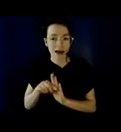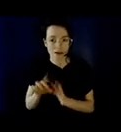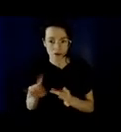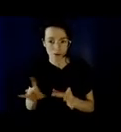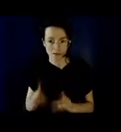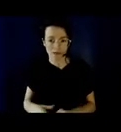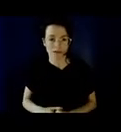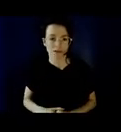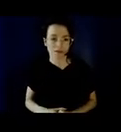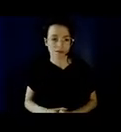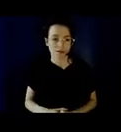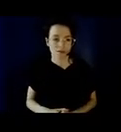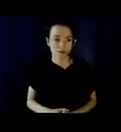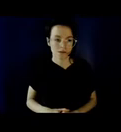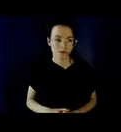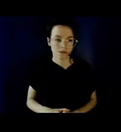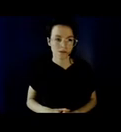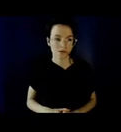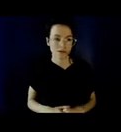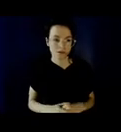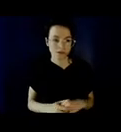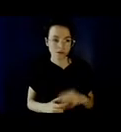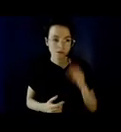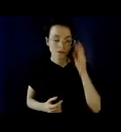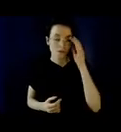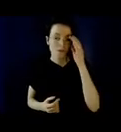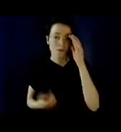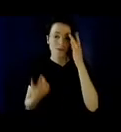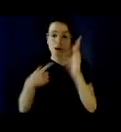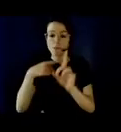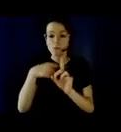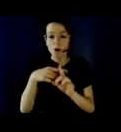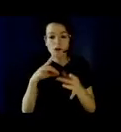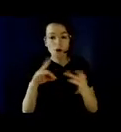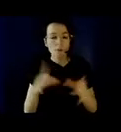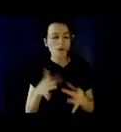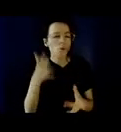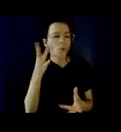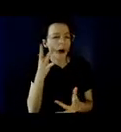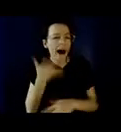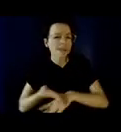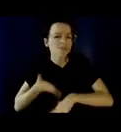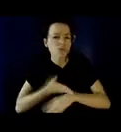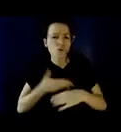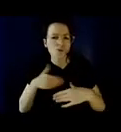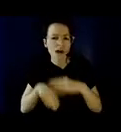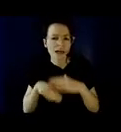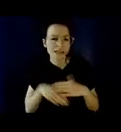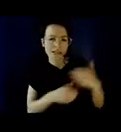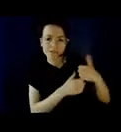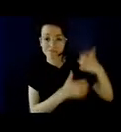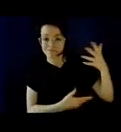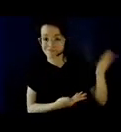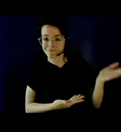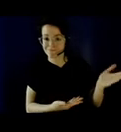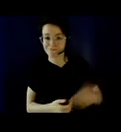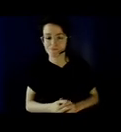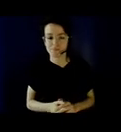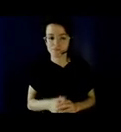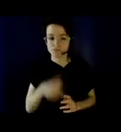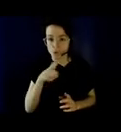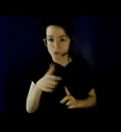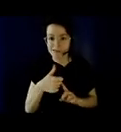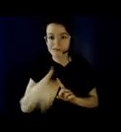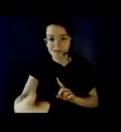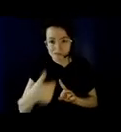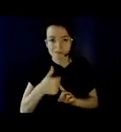look at positive comments, these are what made online teaching more accessible to many respondents, including no commuting, no